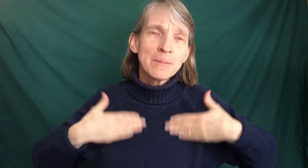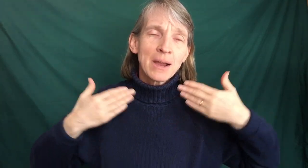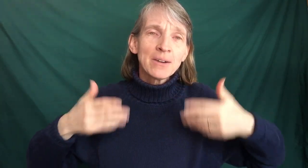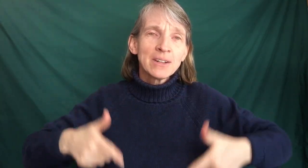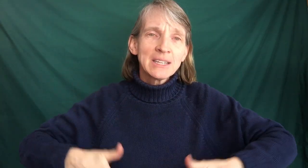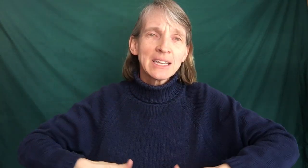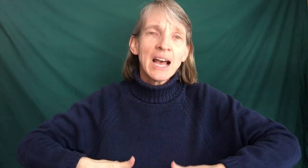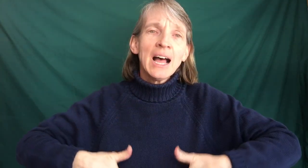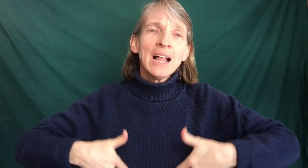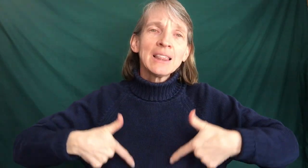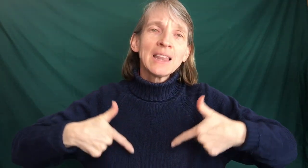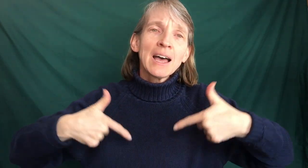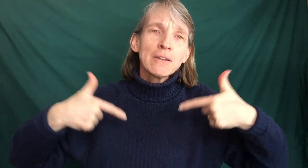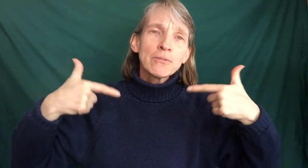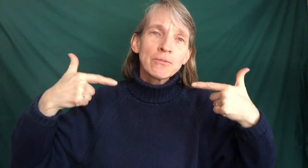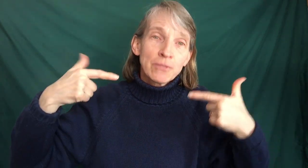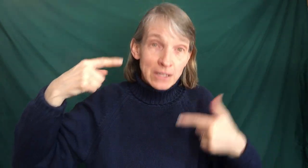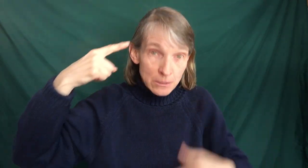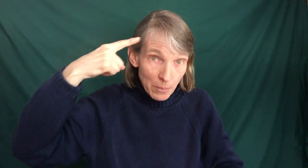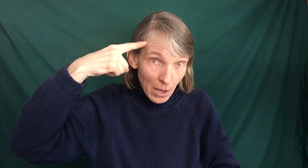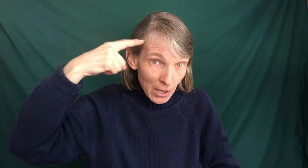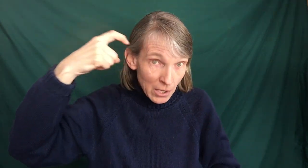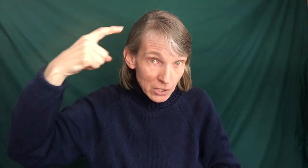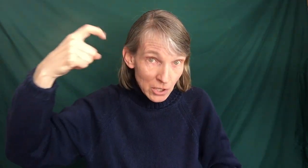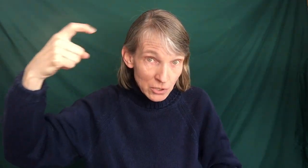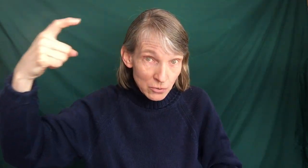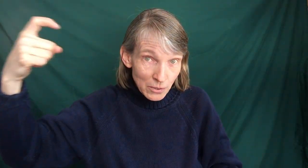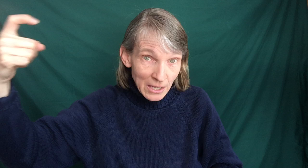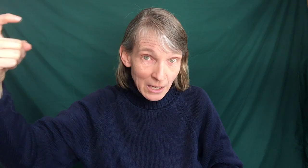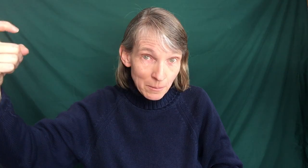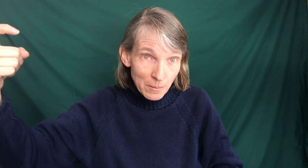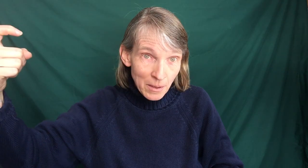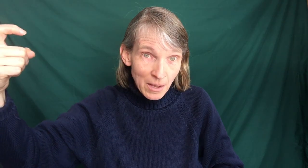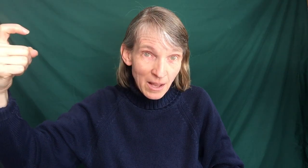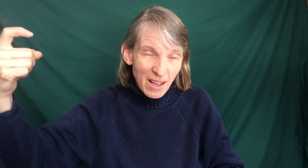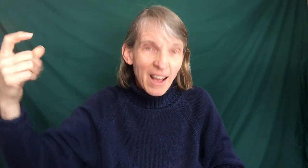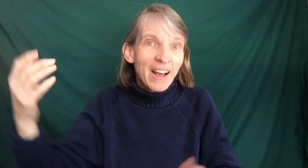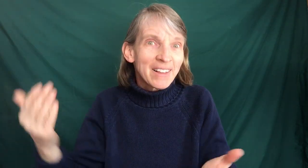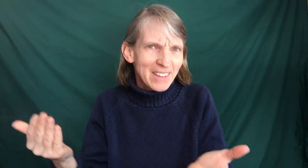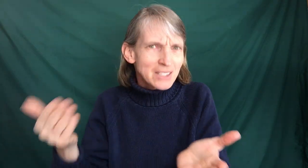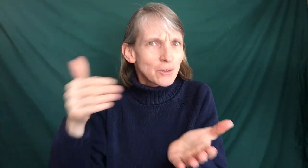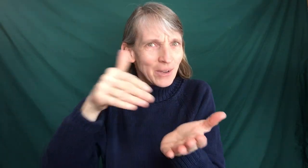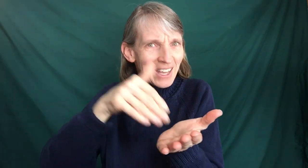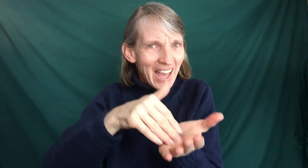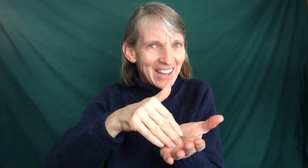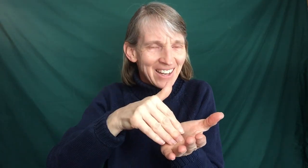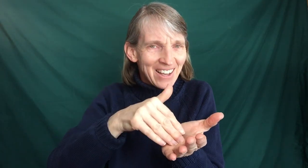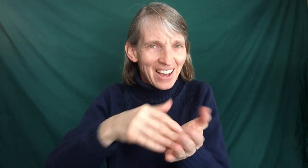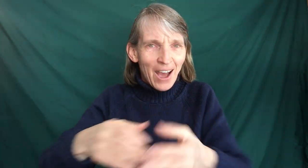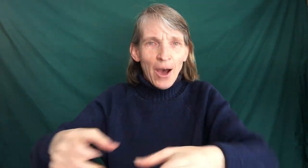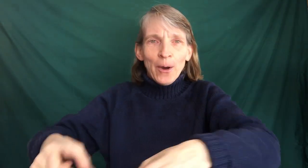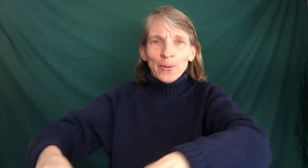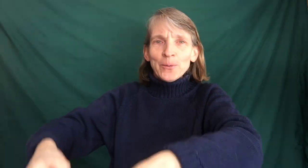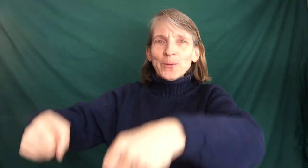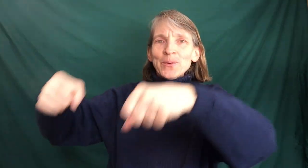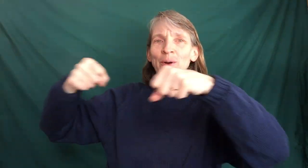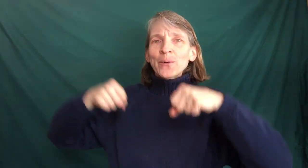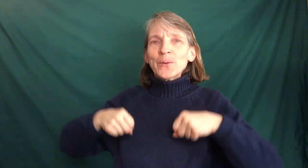merrily life is but a dream. Let's do it again. Row